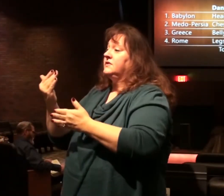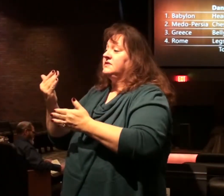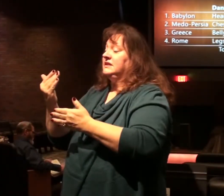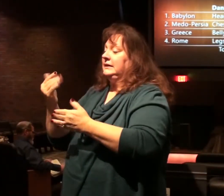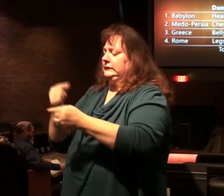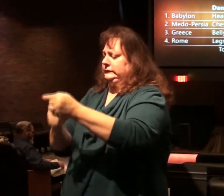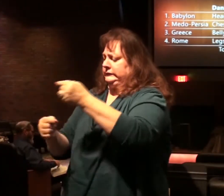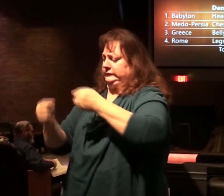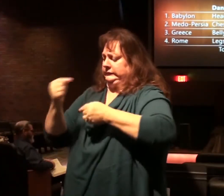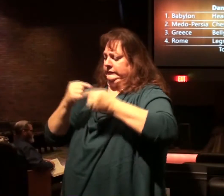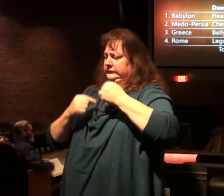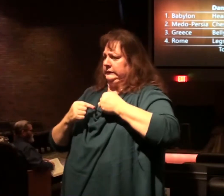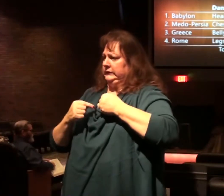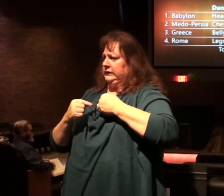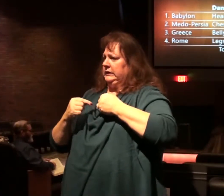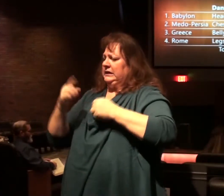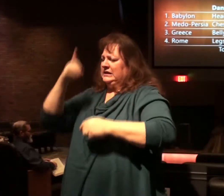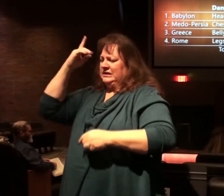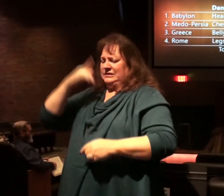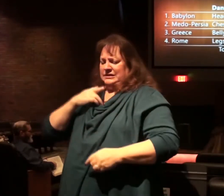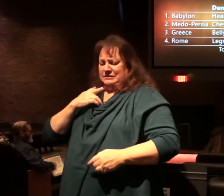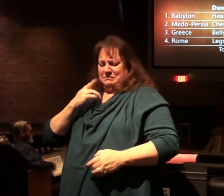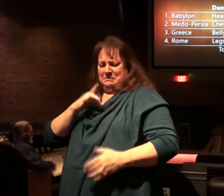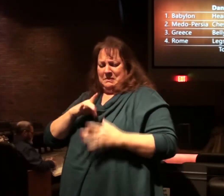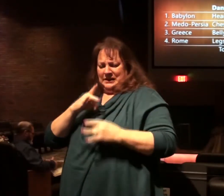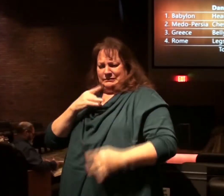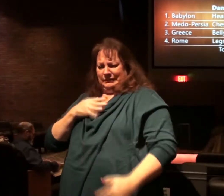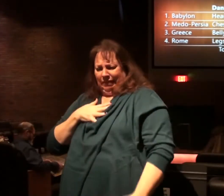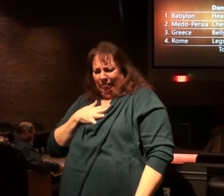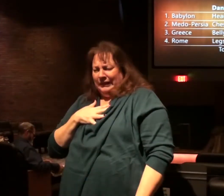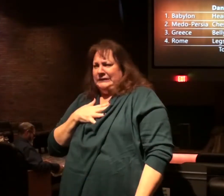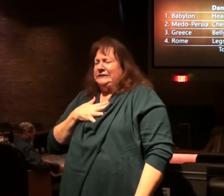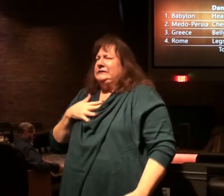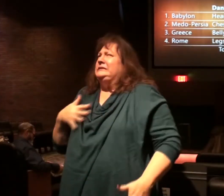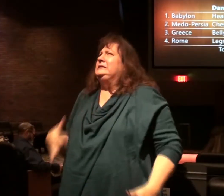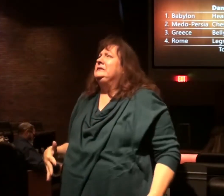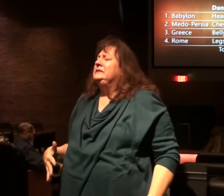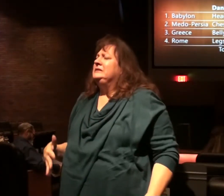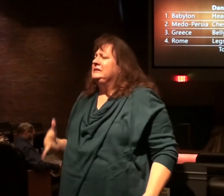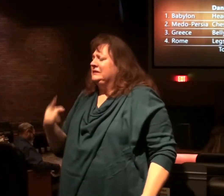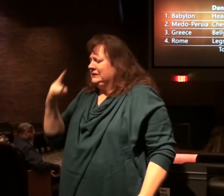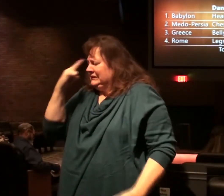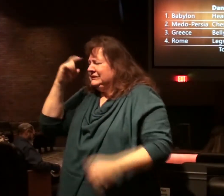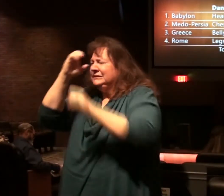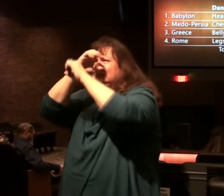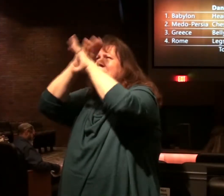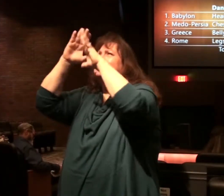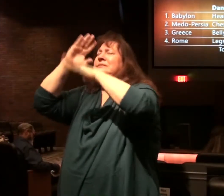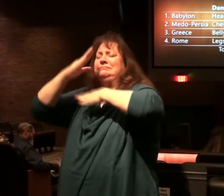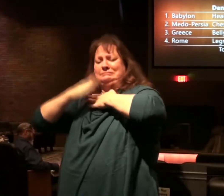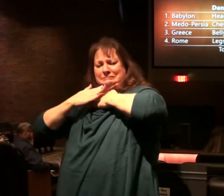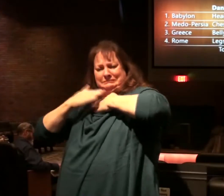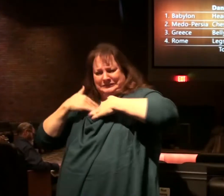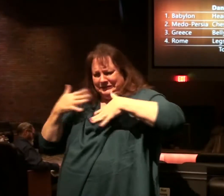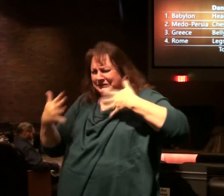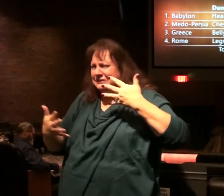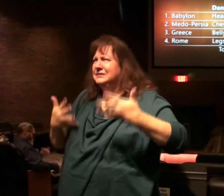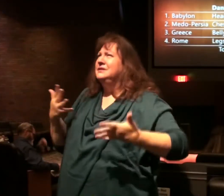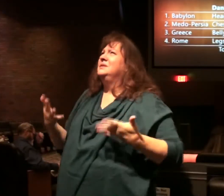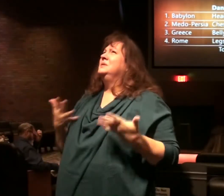Because Daniel says, my spirit was distressed within me. The visions in my mind kept alarming me.